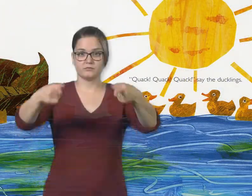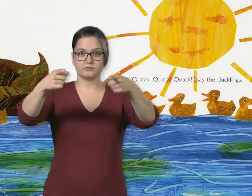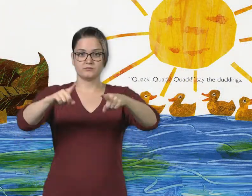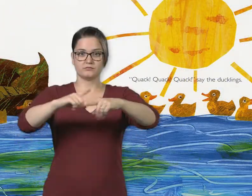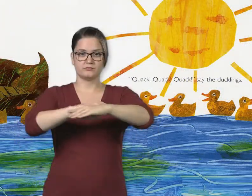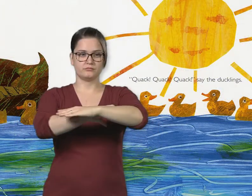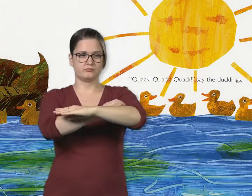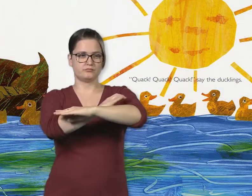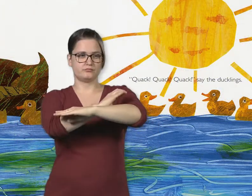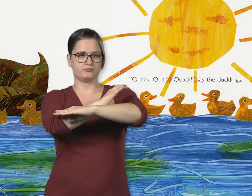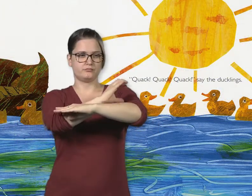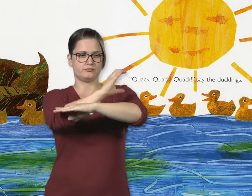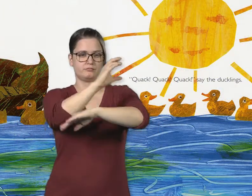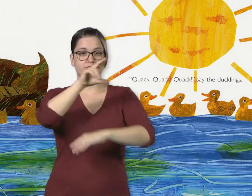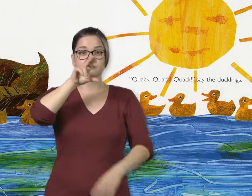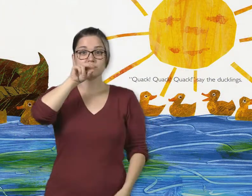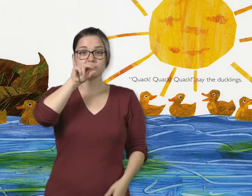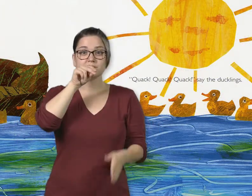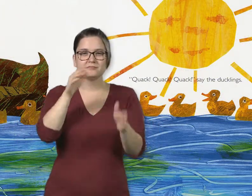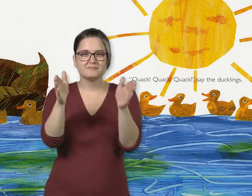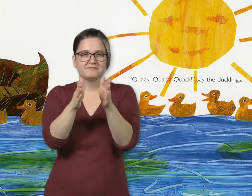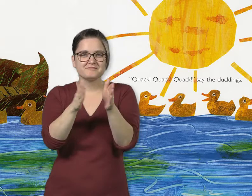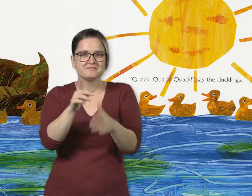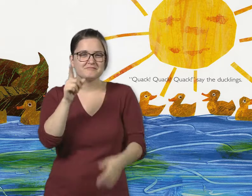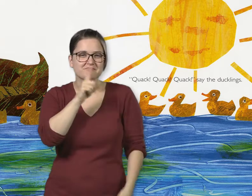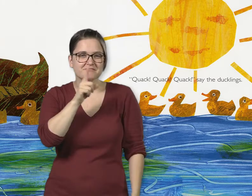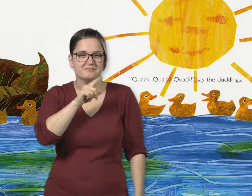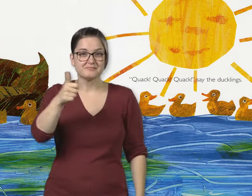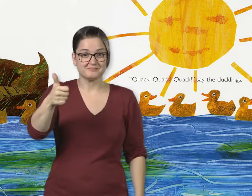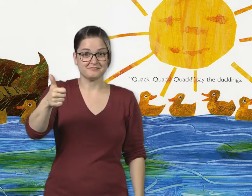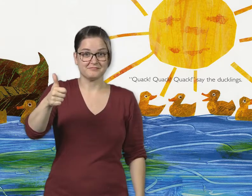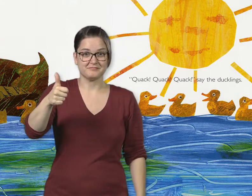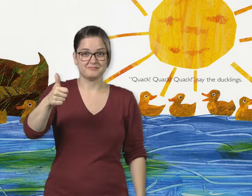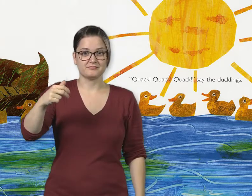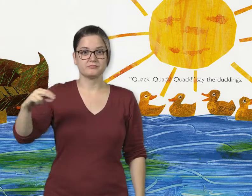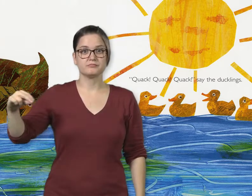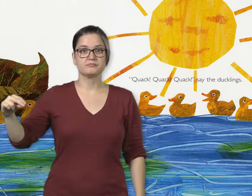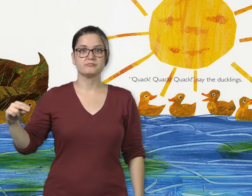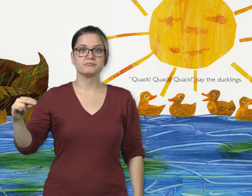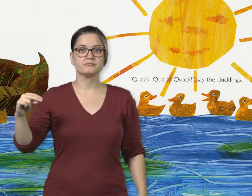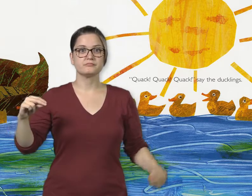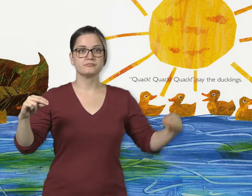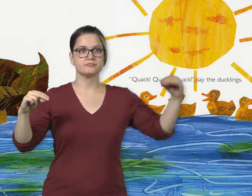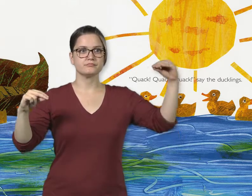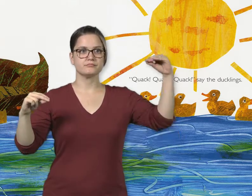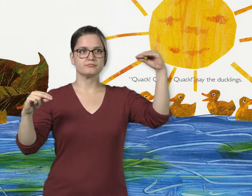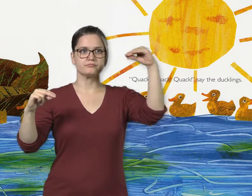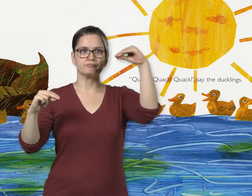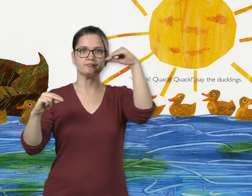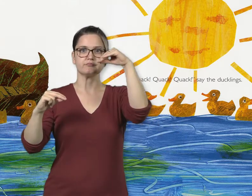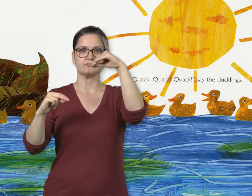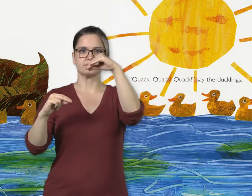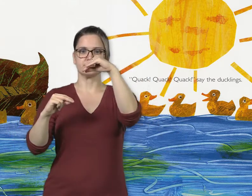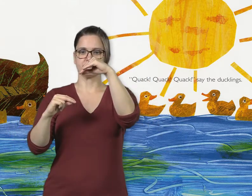The next morning, the tenth little rubber duck meets a mother duck and her ducklings. Quack, says the mother duck.